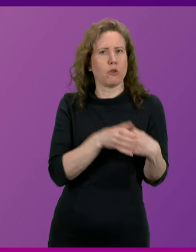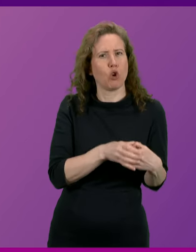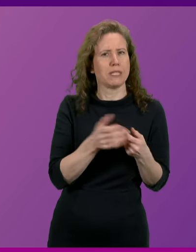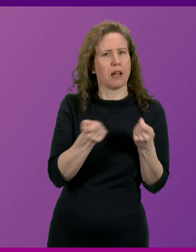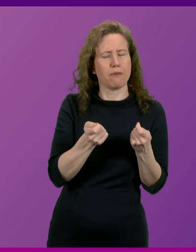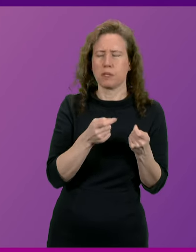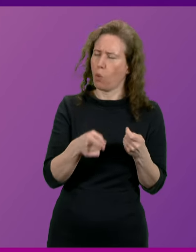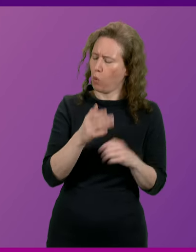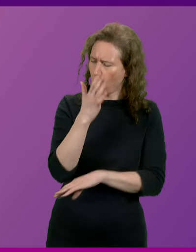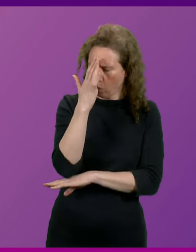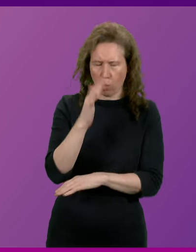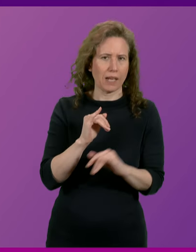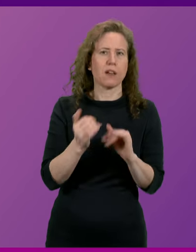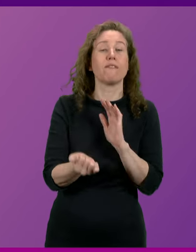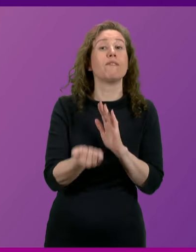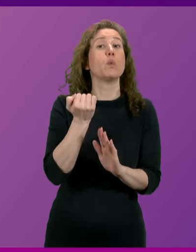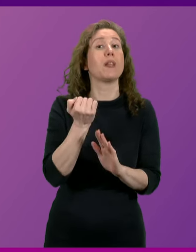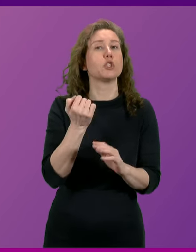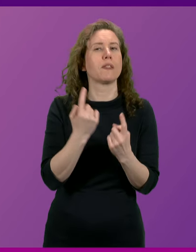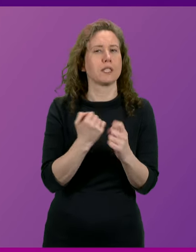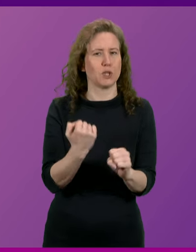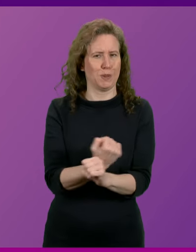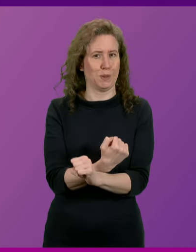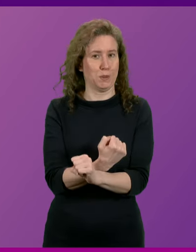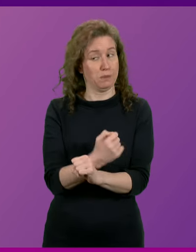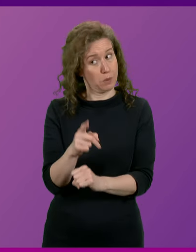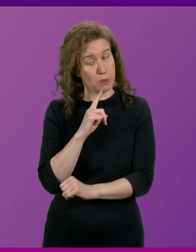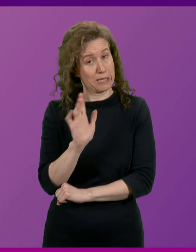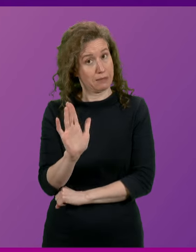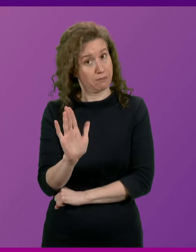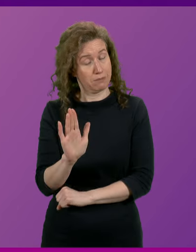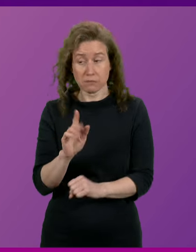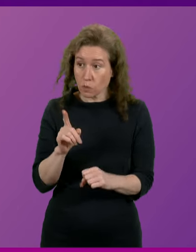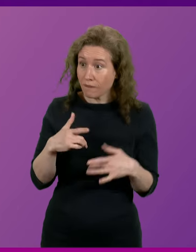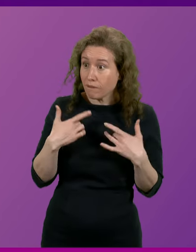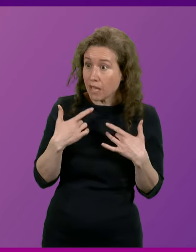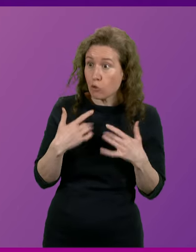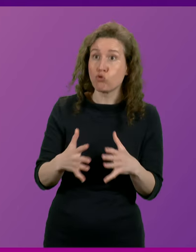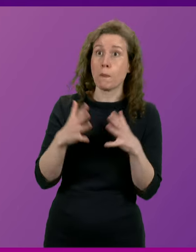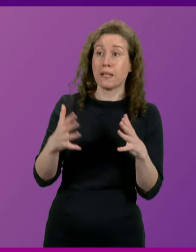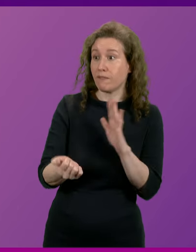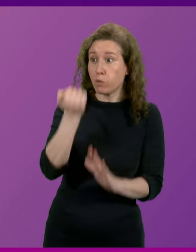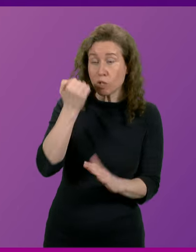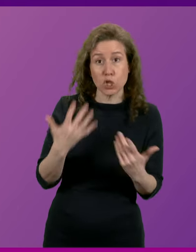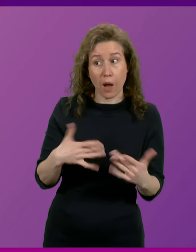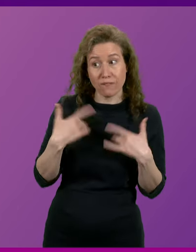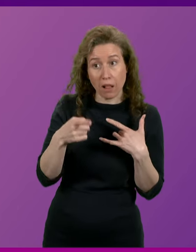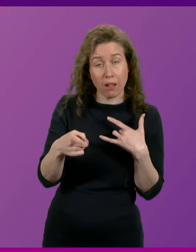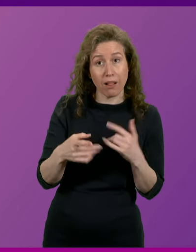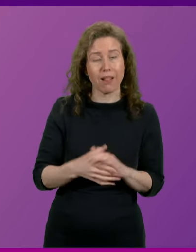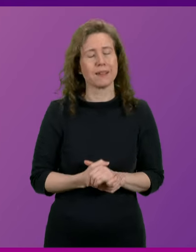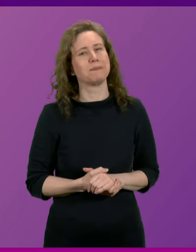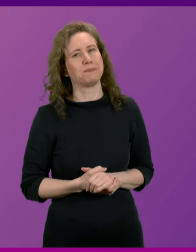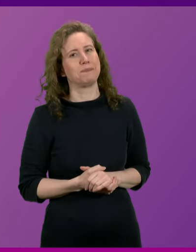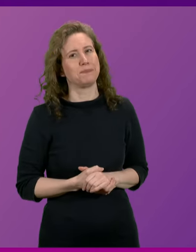be a tremendously foolish thing to do. Does he feel tremendously foolish today? First